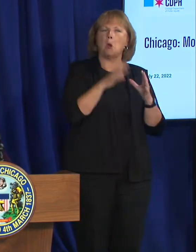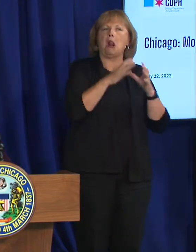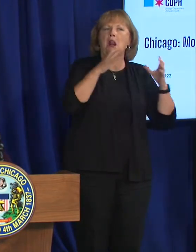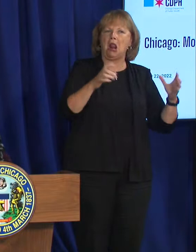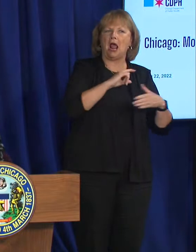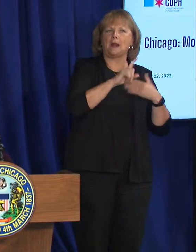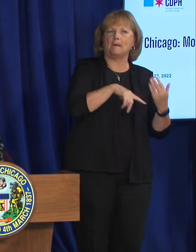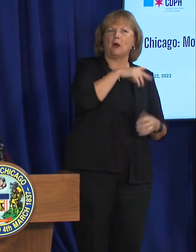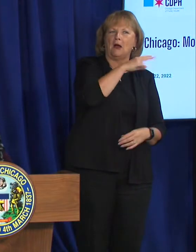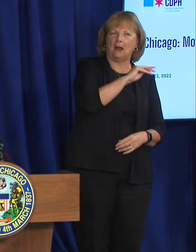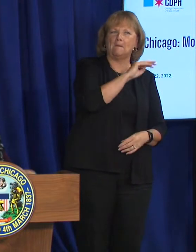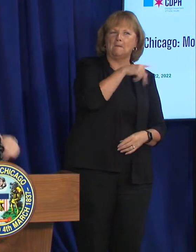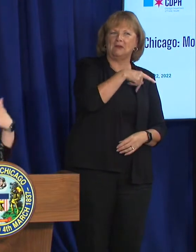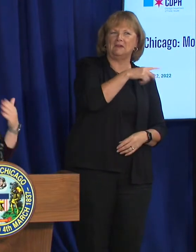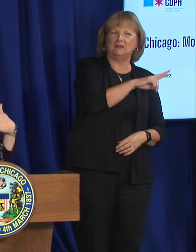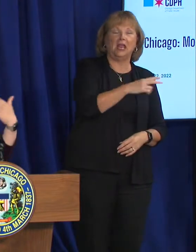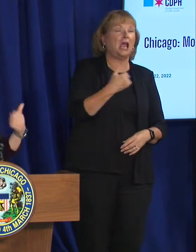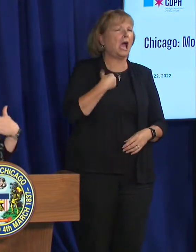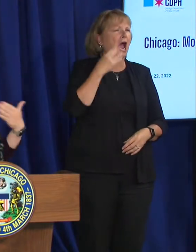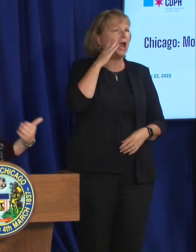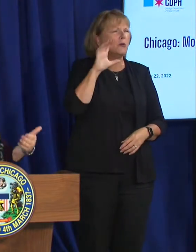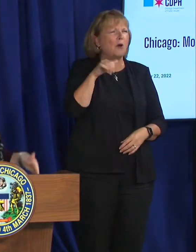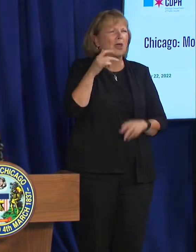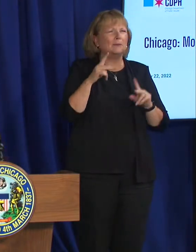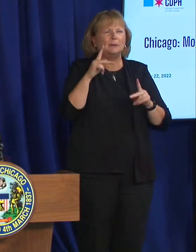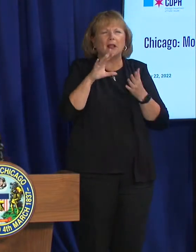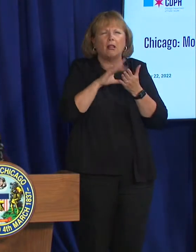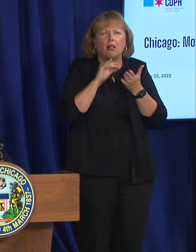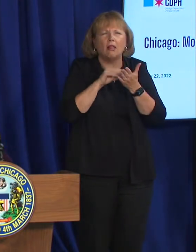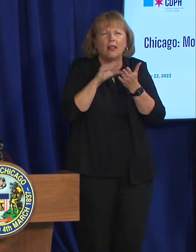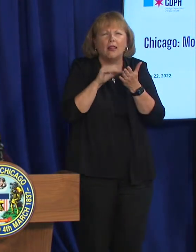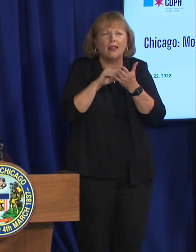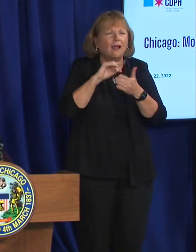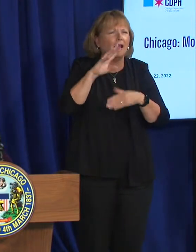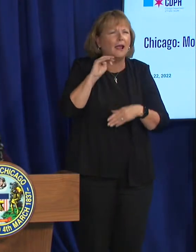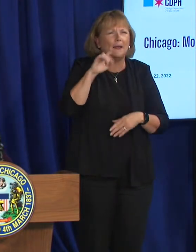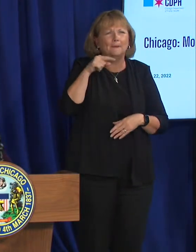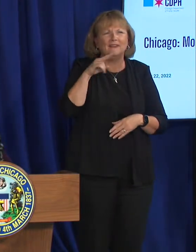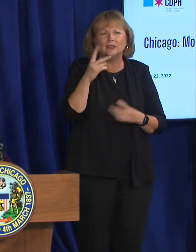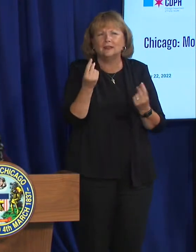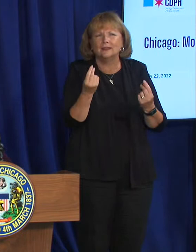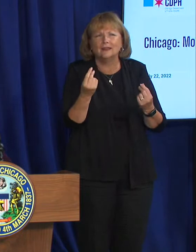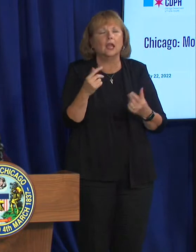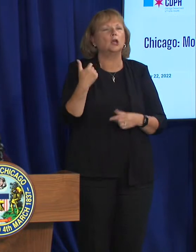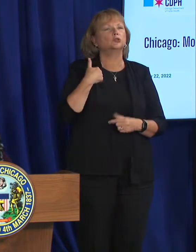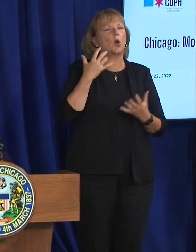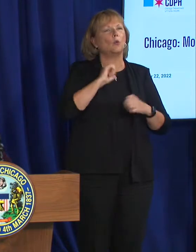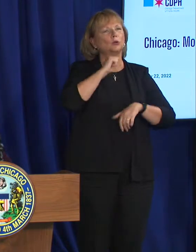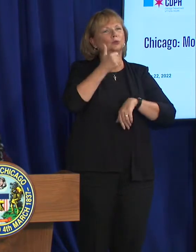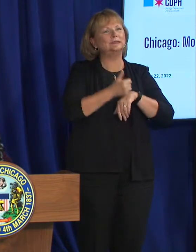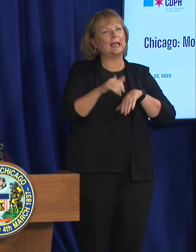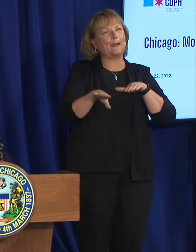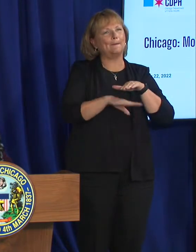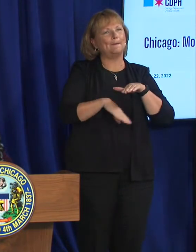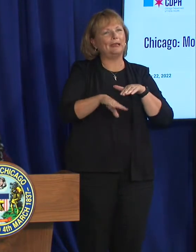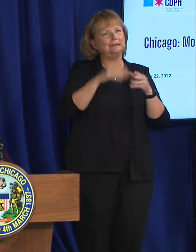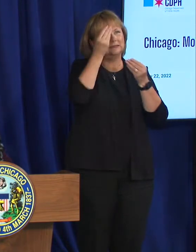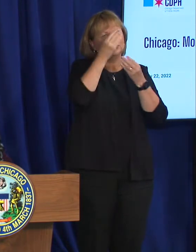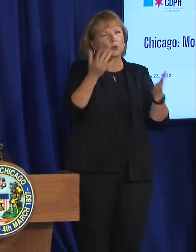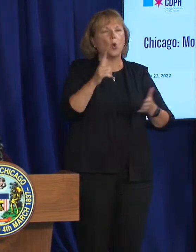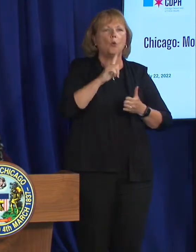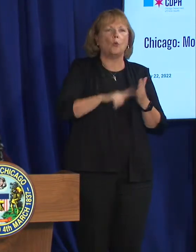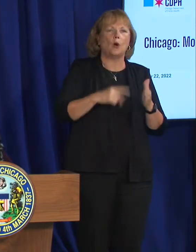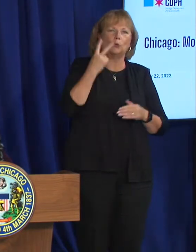MPV and I know that there are folks who are maybe just starting to hear about it. So I wanted to set as a baseline. What are we seeing